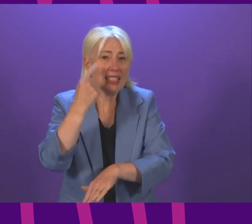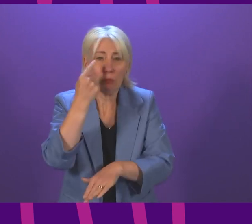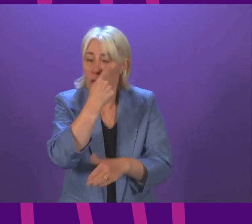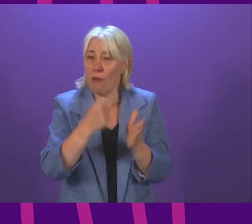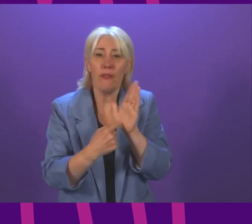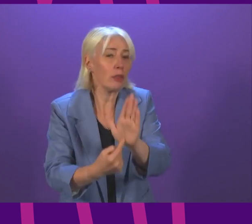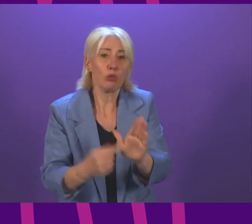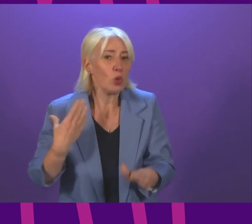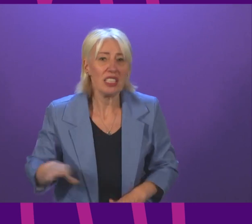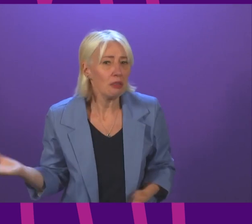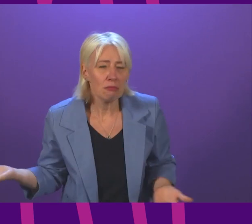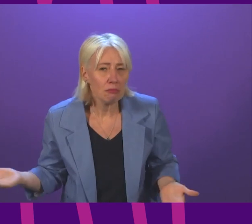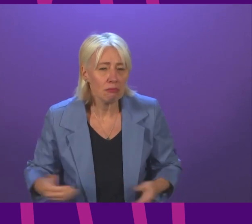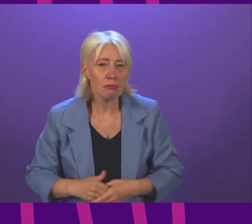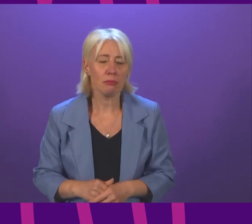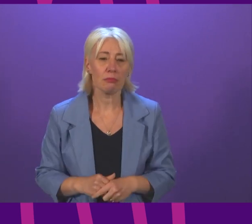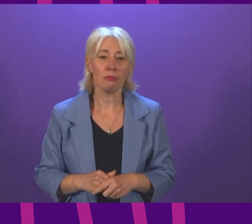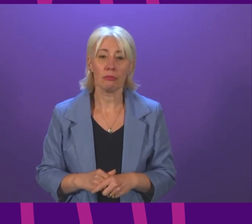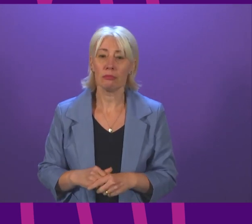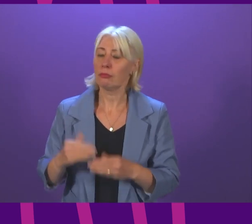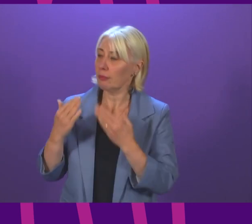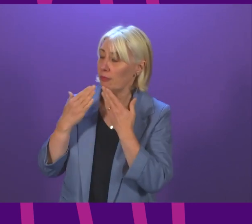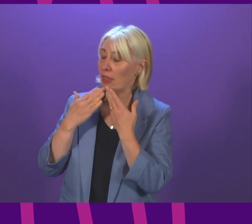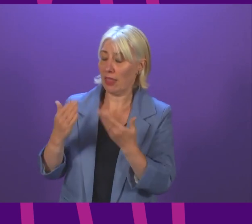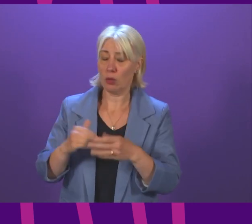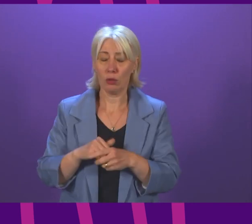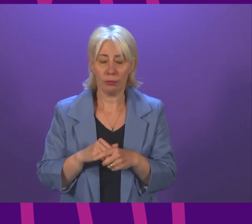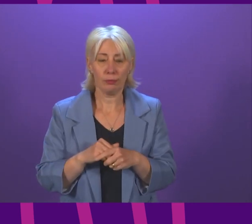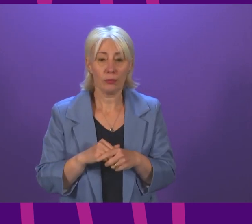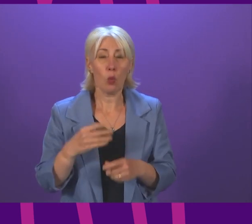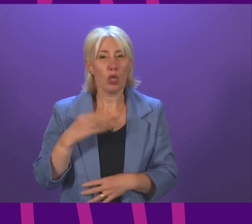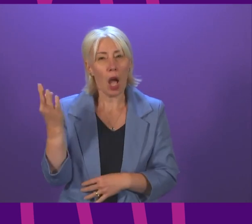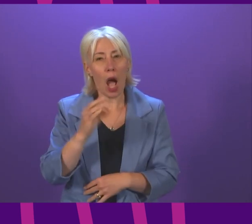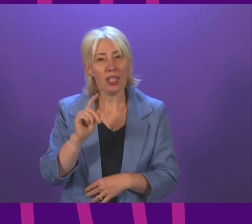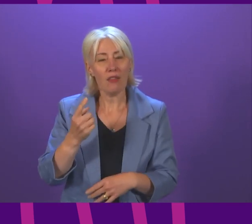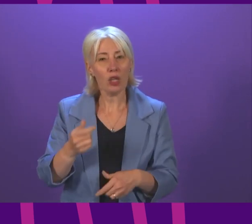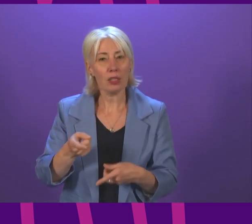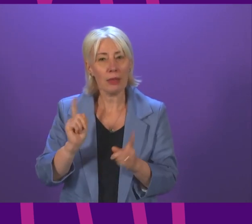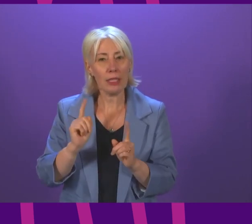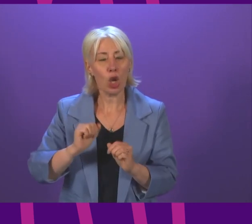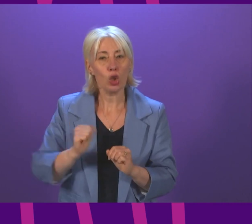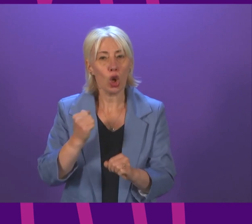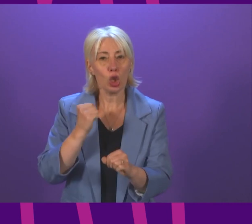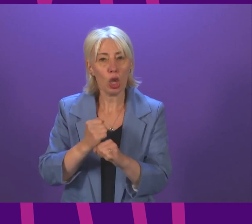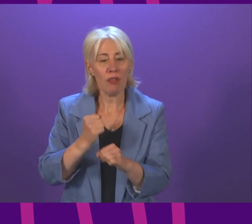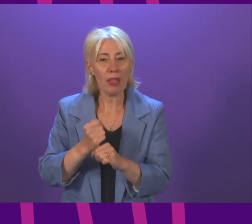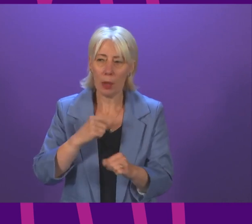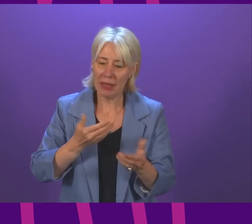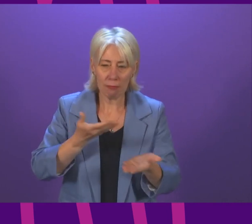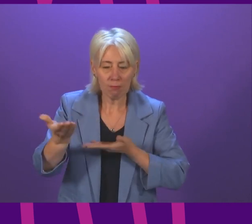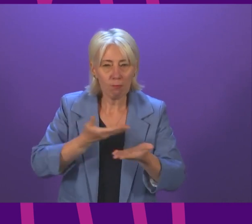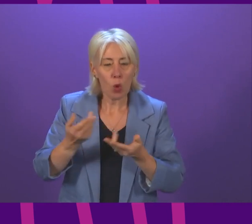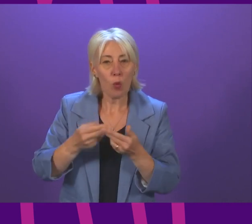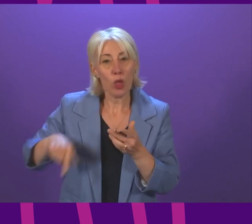Jenny Minto thank you presiding officer to ask the First Minister what discussions the Scottish Government has had with the UK